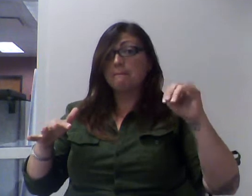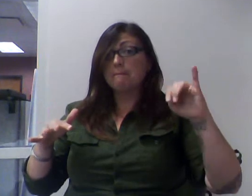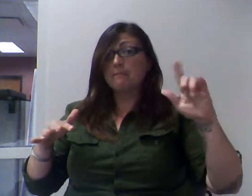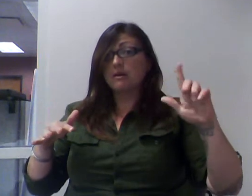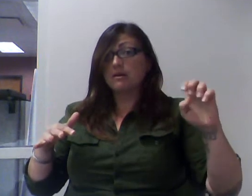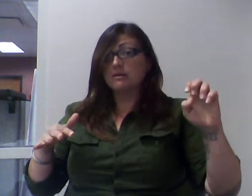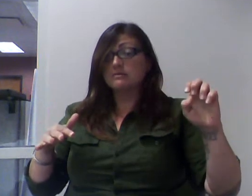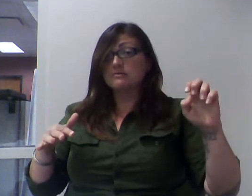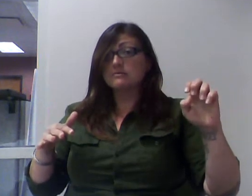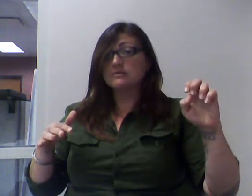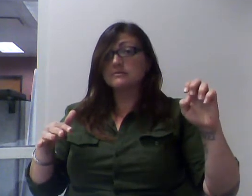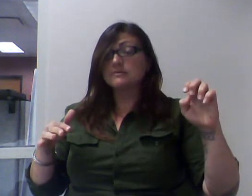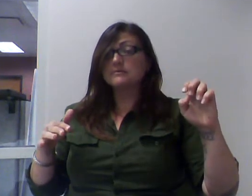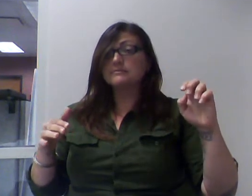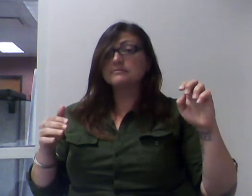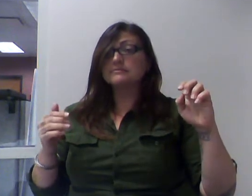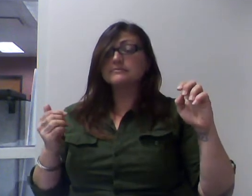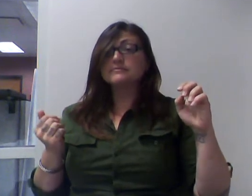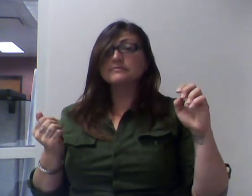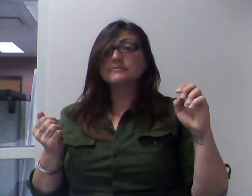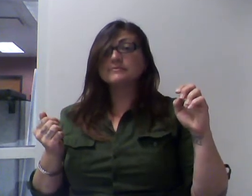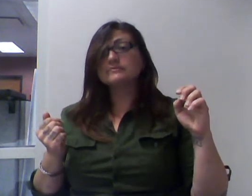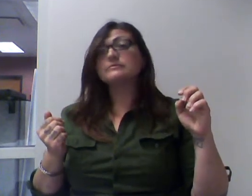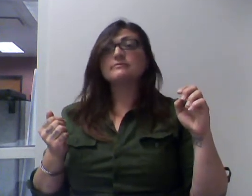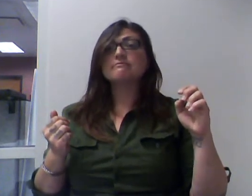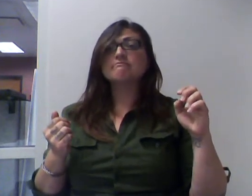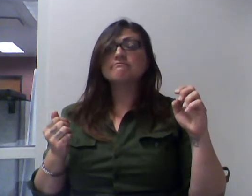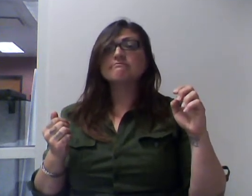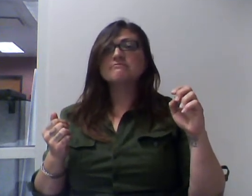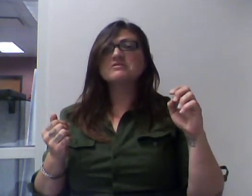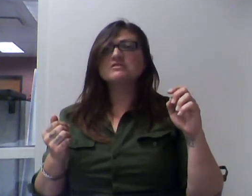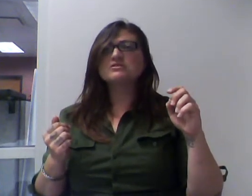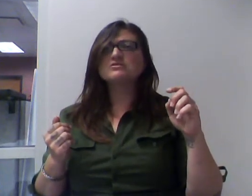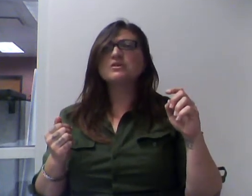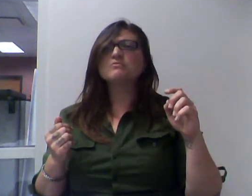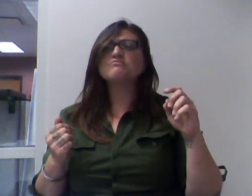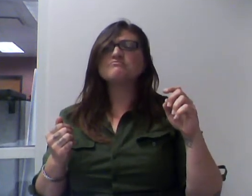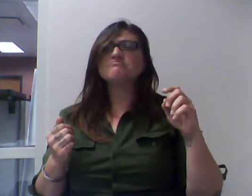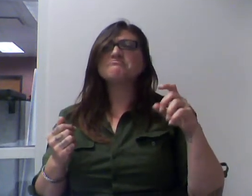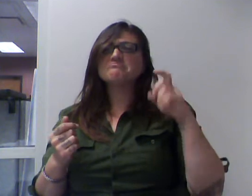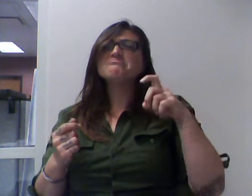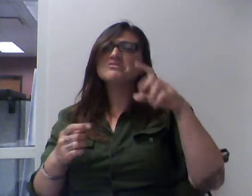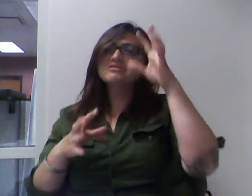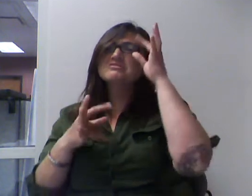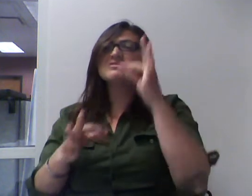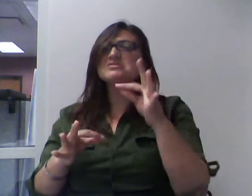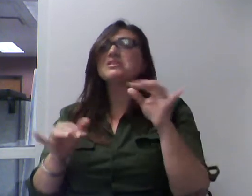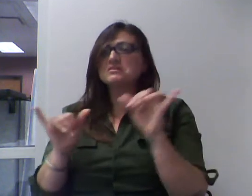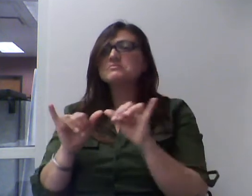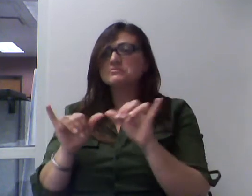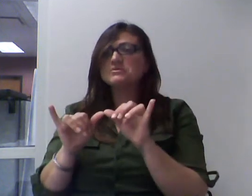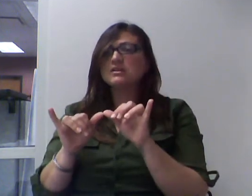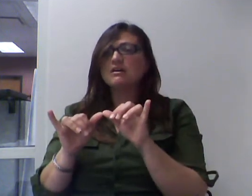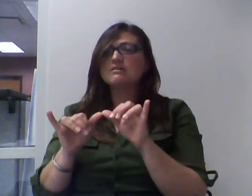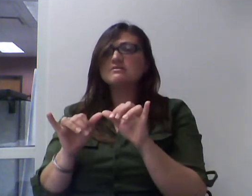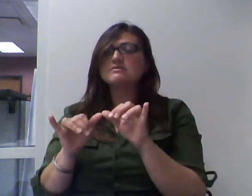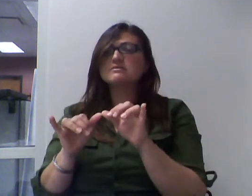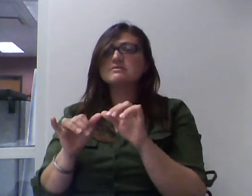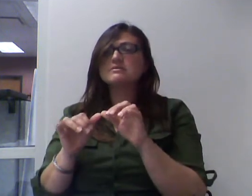So you have to choose how long the segment is going to be, and then you lay that same size segment around